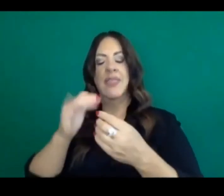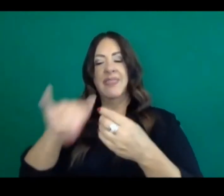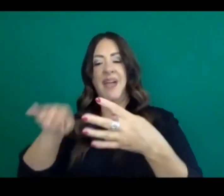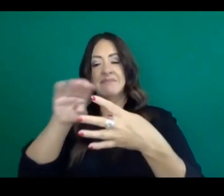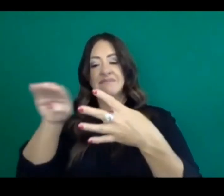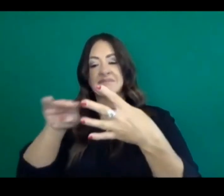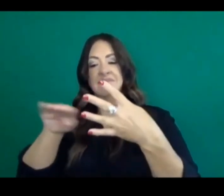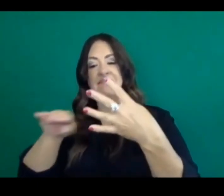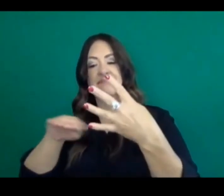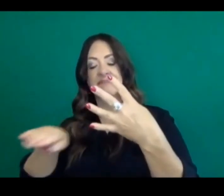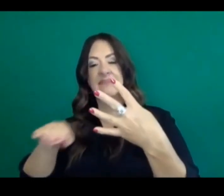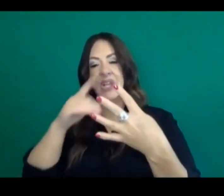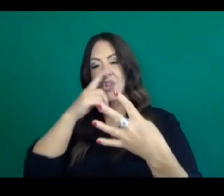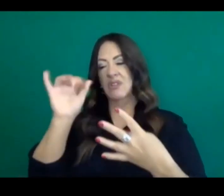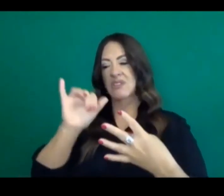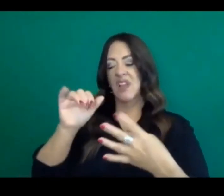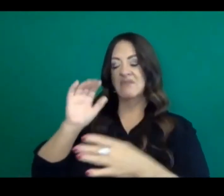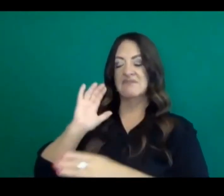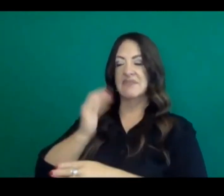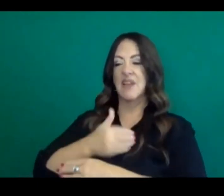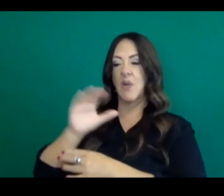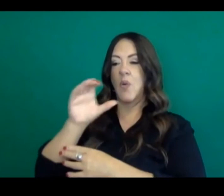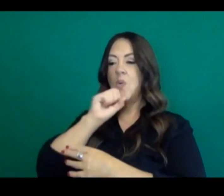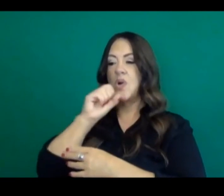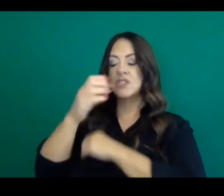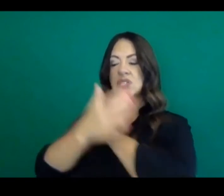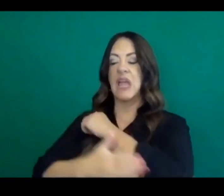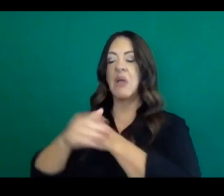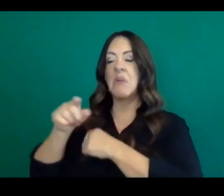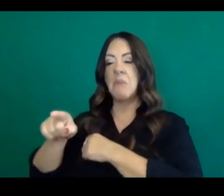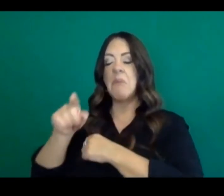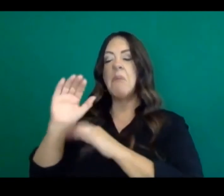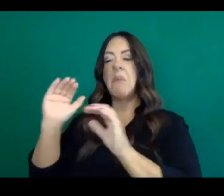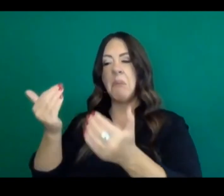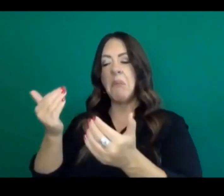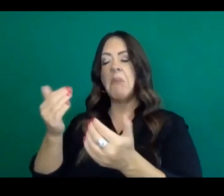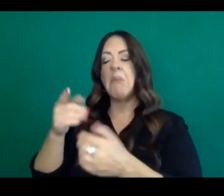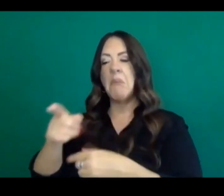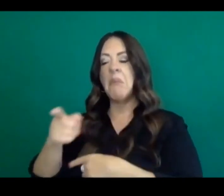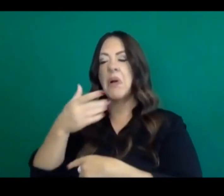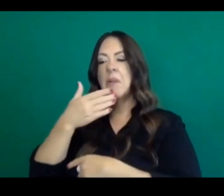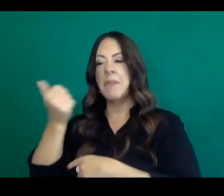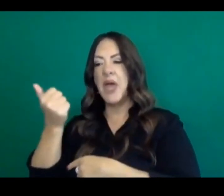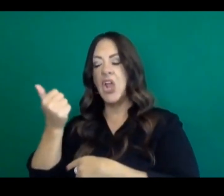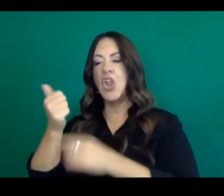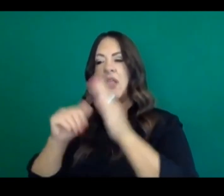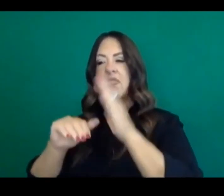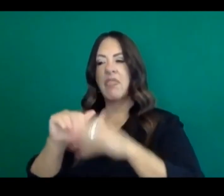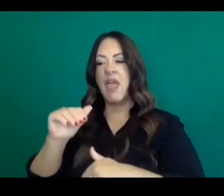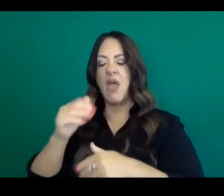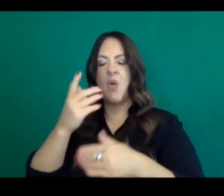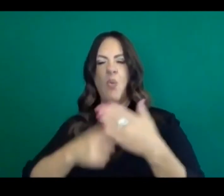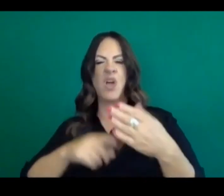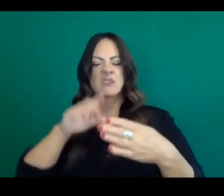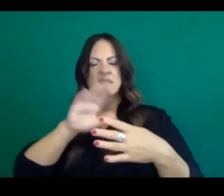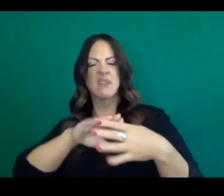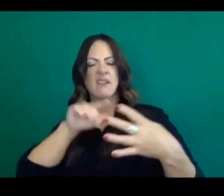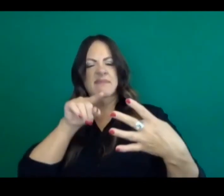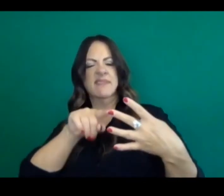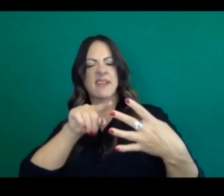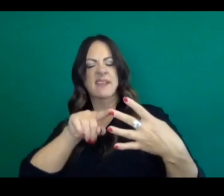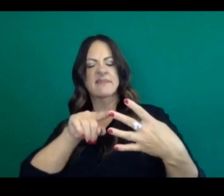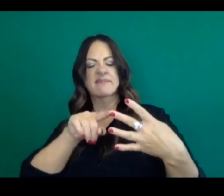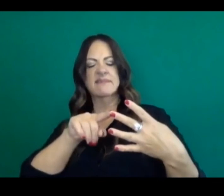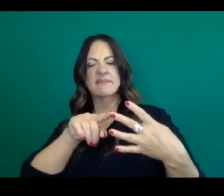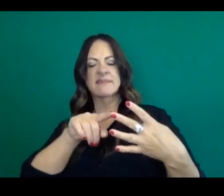county is, uh, doing better than what's showing or, you know, doing better than the tier it's on, um, you know,